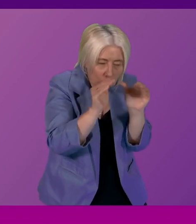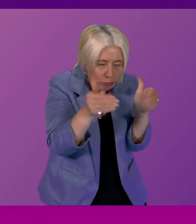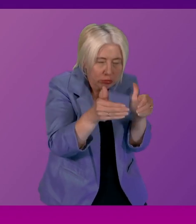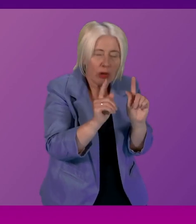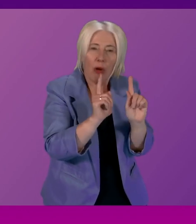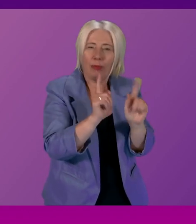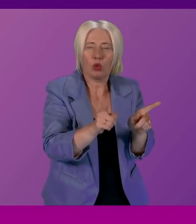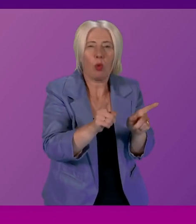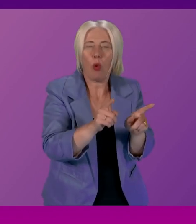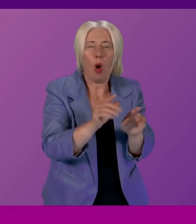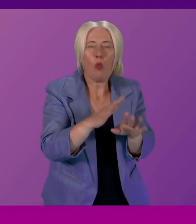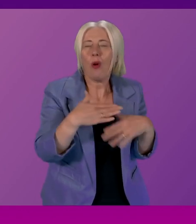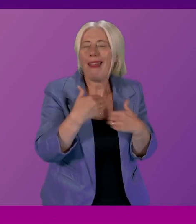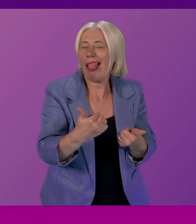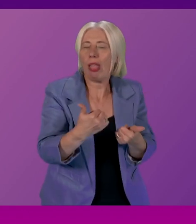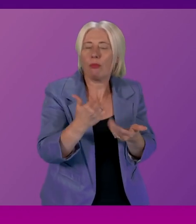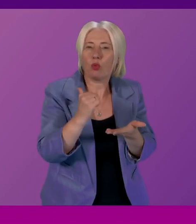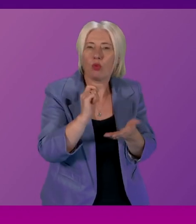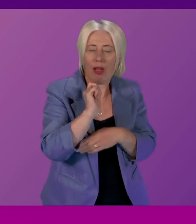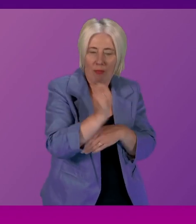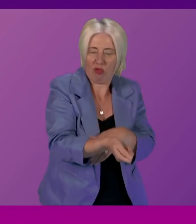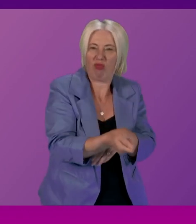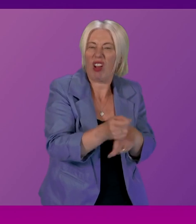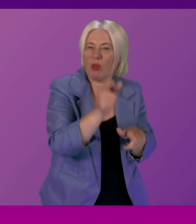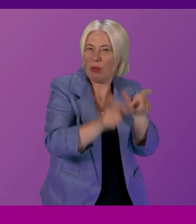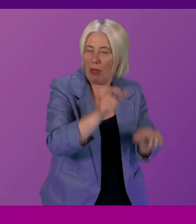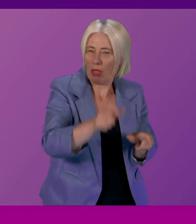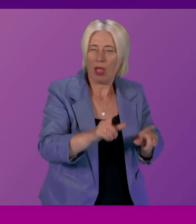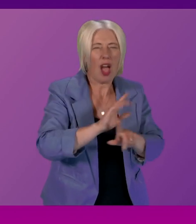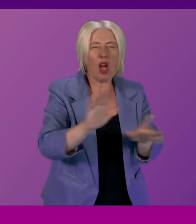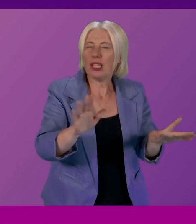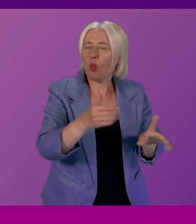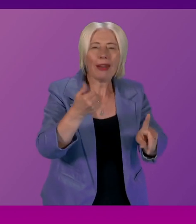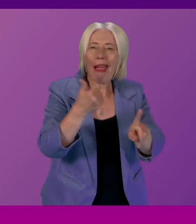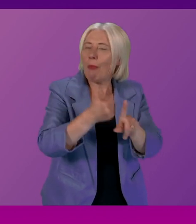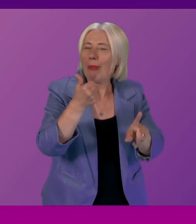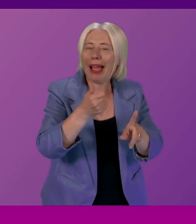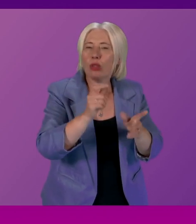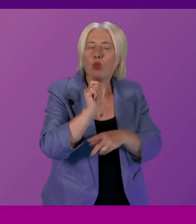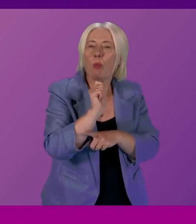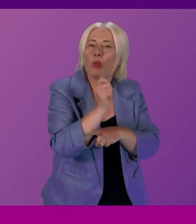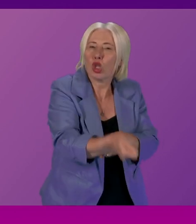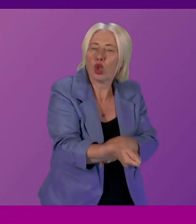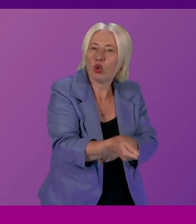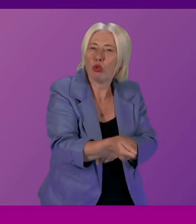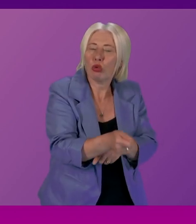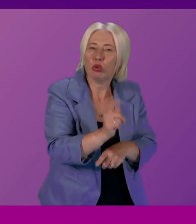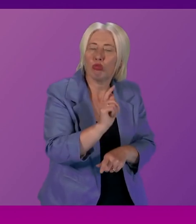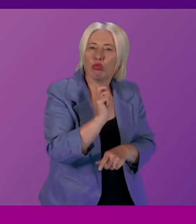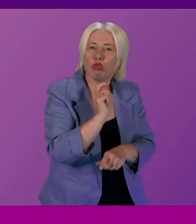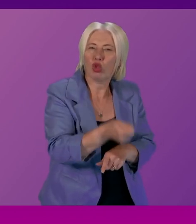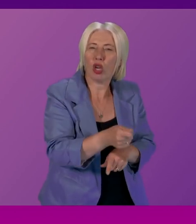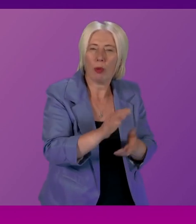and making it clear that doesn't impact on prosecution outwith that quite narrow